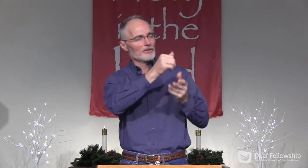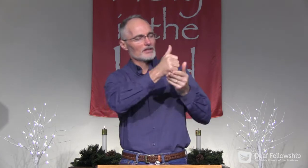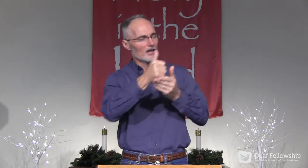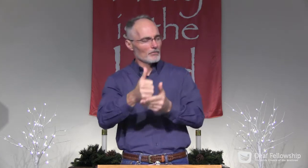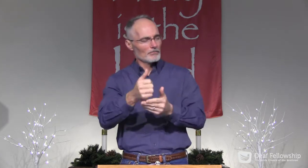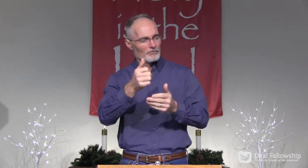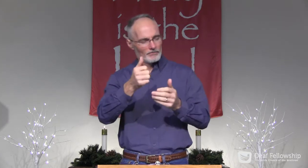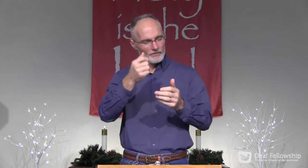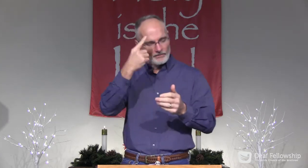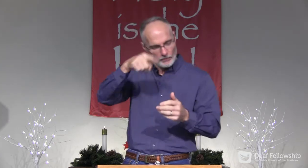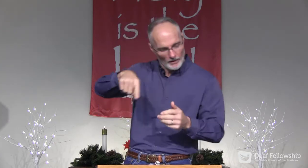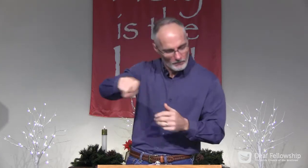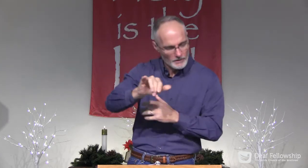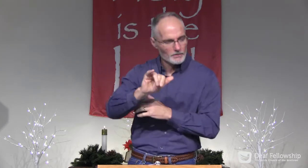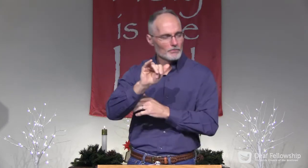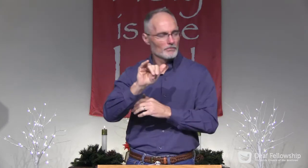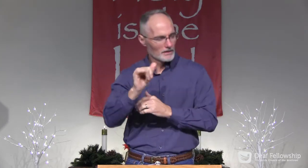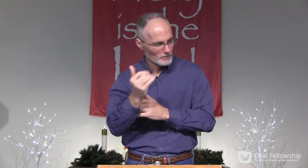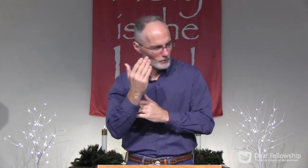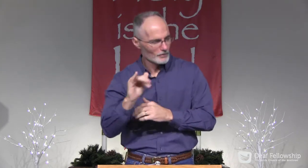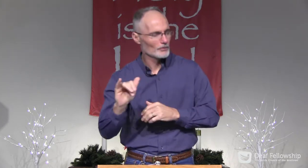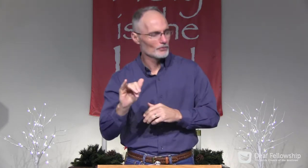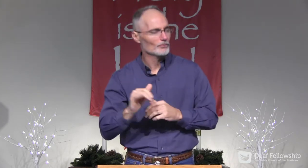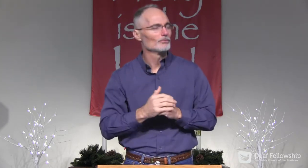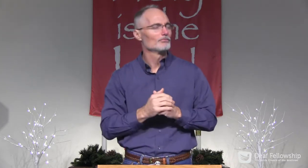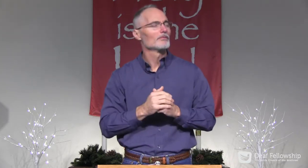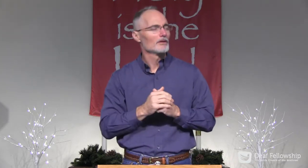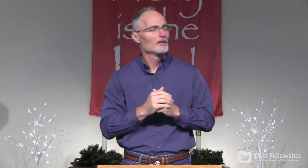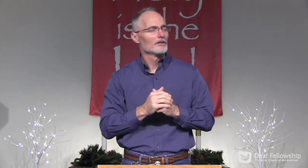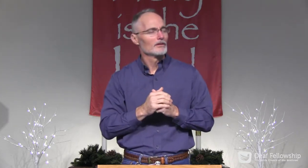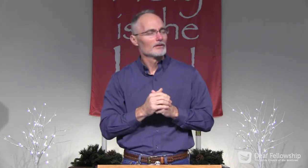I pray that your spirit would help those people as well this morning.